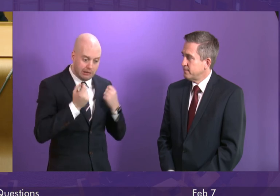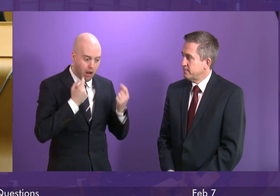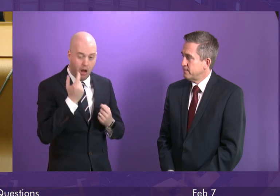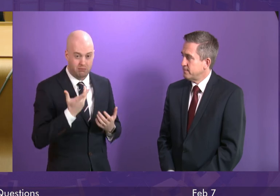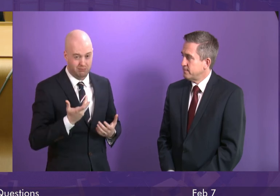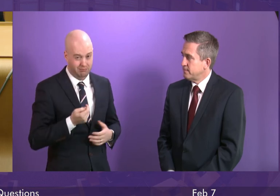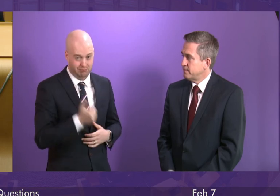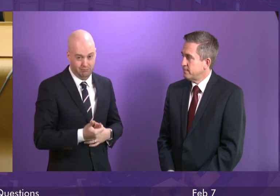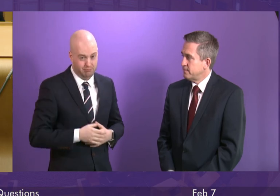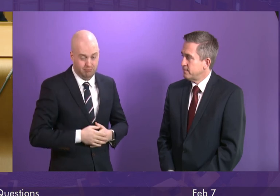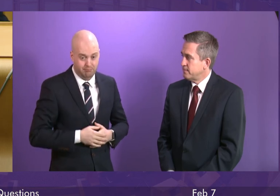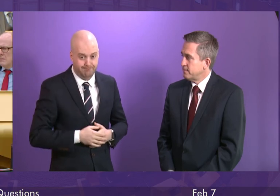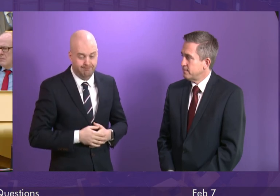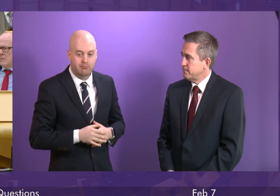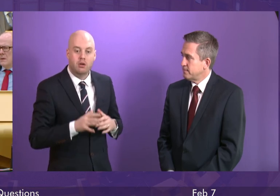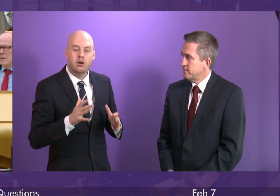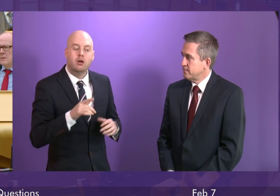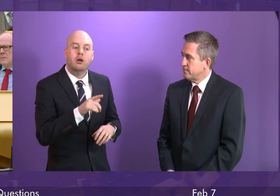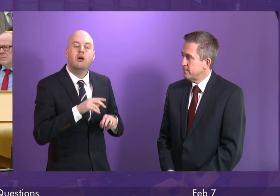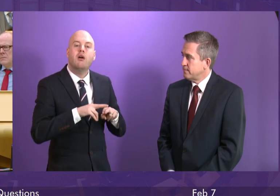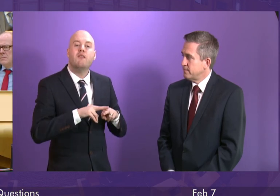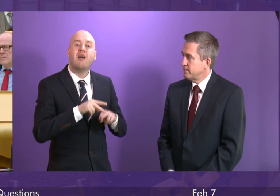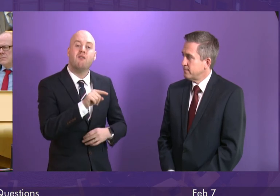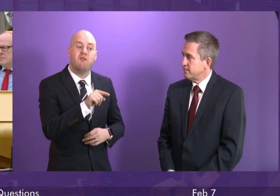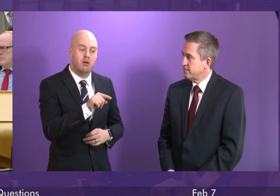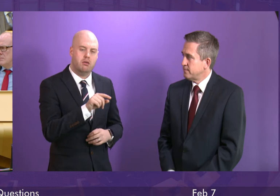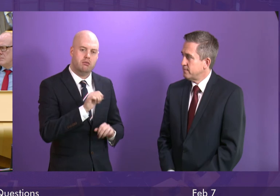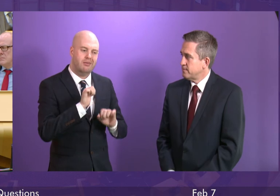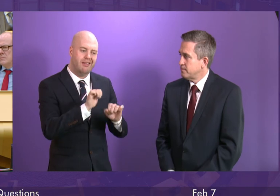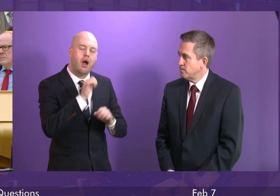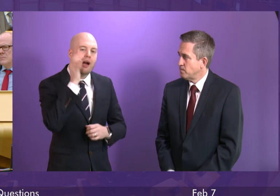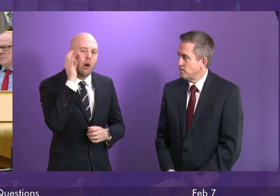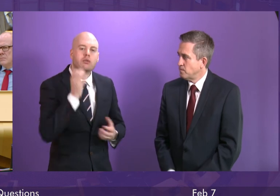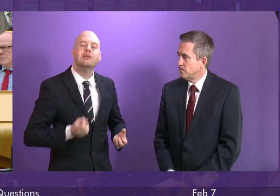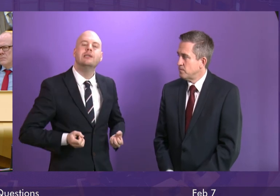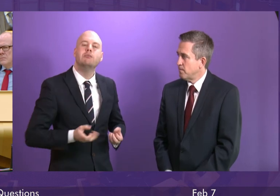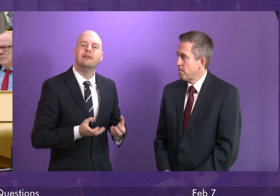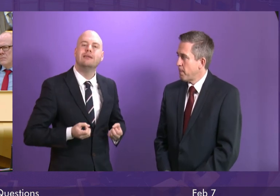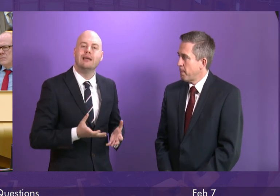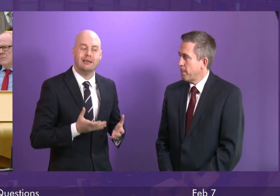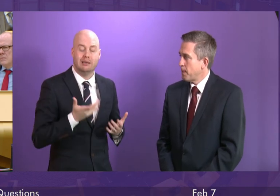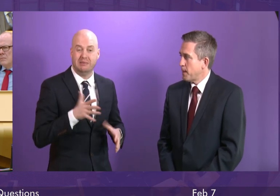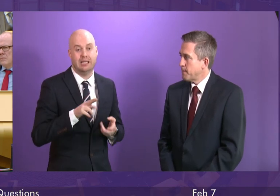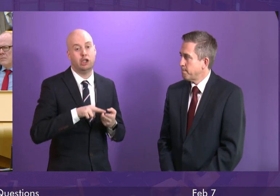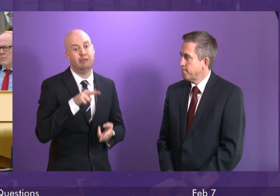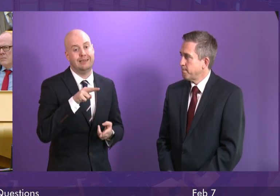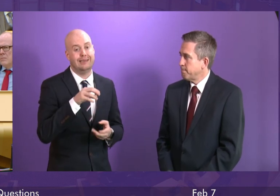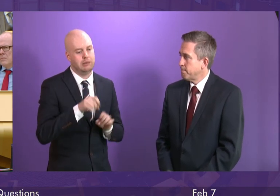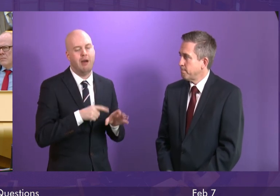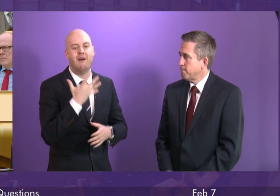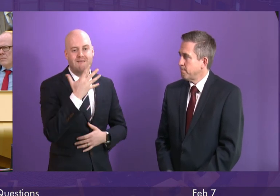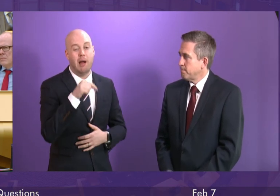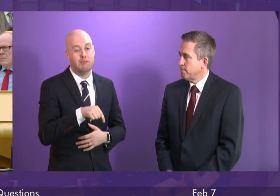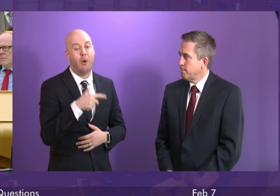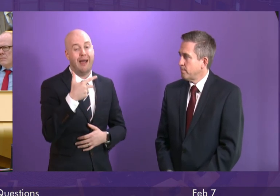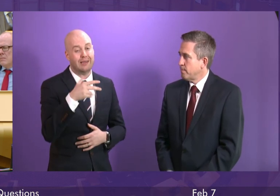put forward but I think in Fyfe Fyfe's council's spending power has increased this budget settlement by over 5.8%